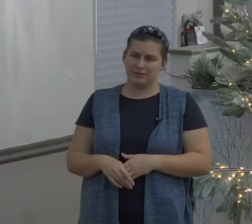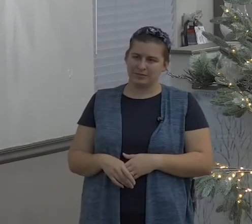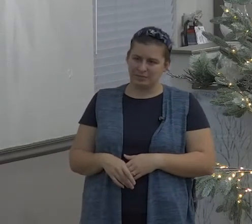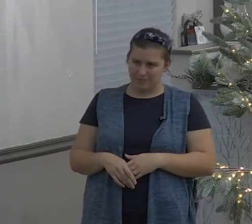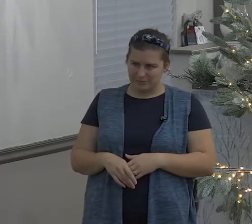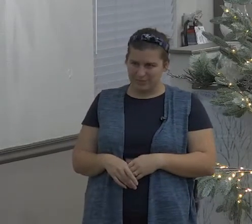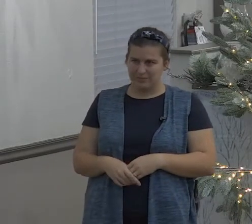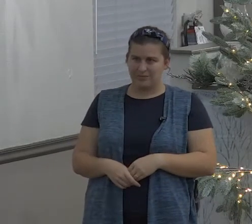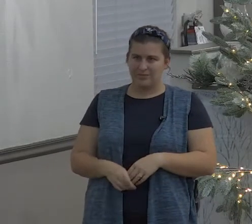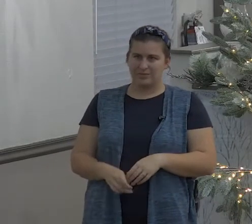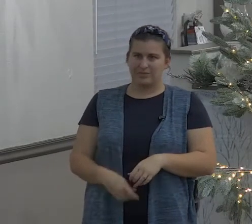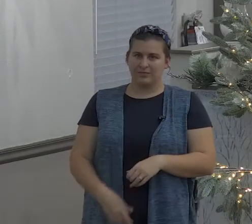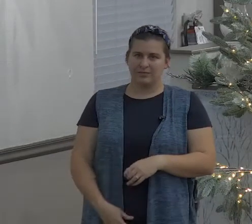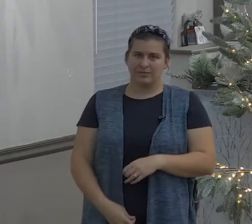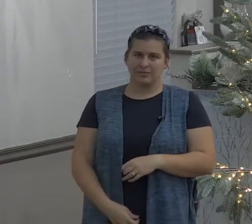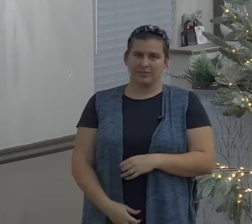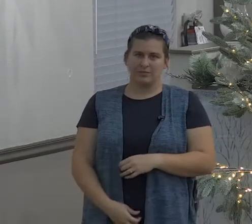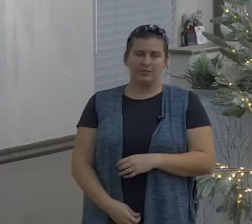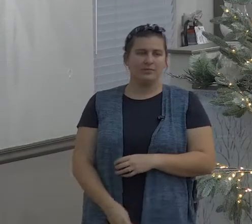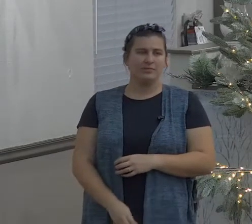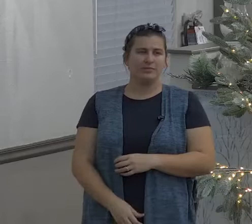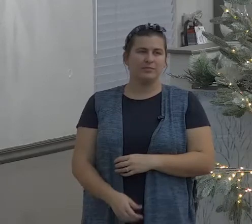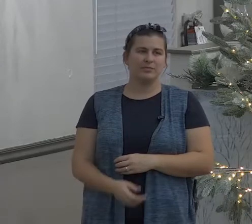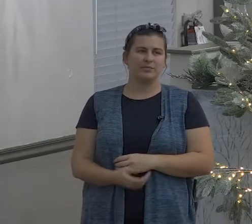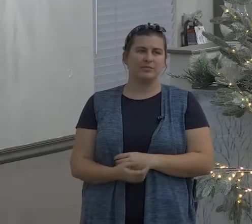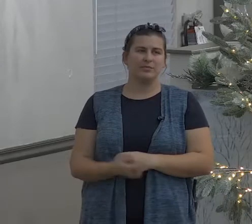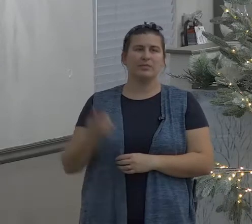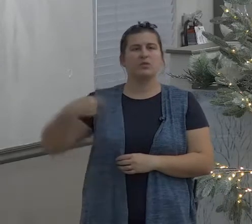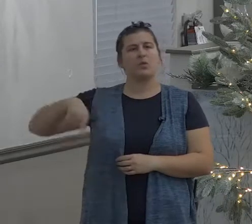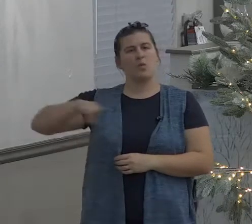nobody goes oh who's that